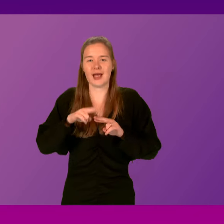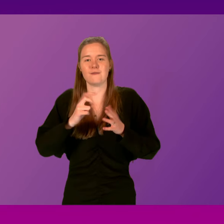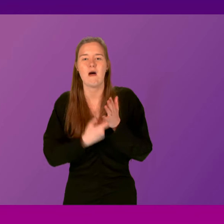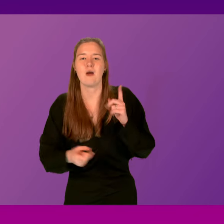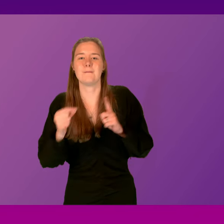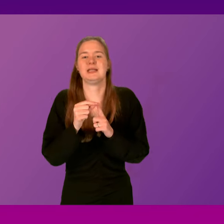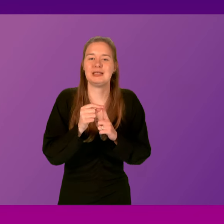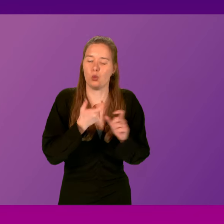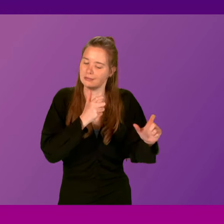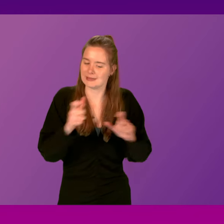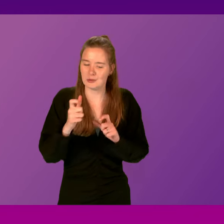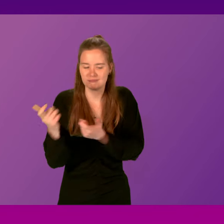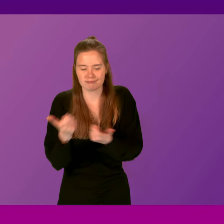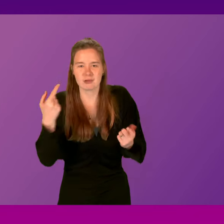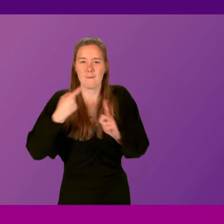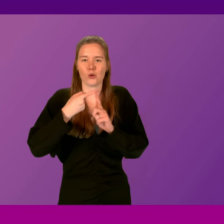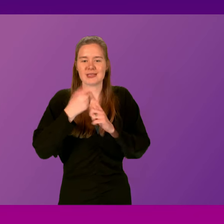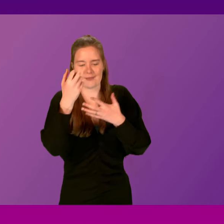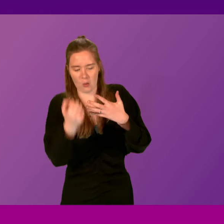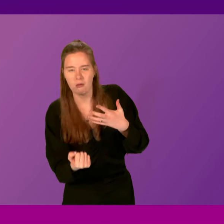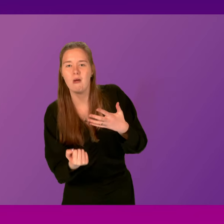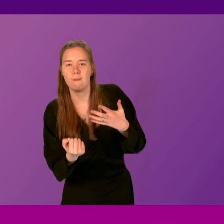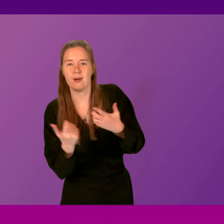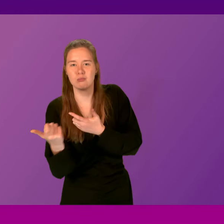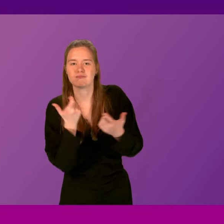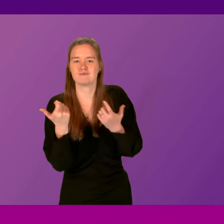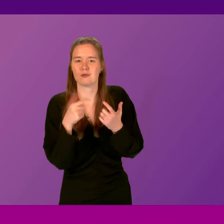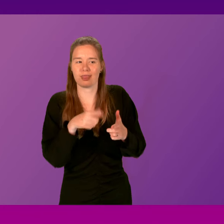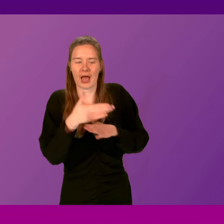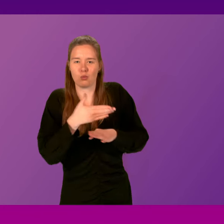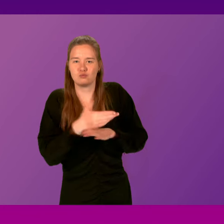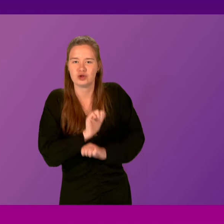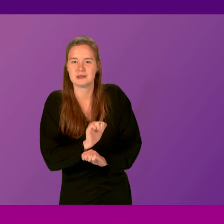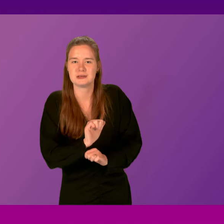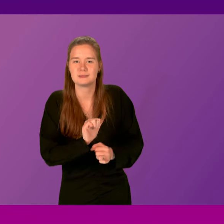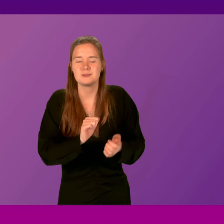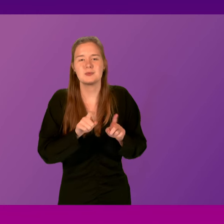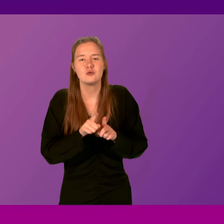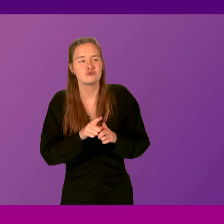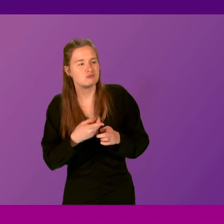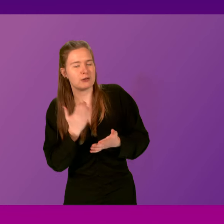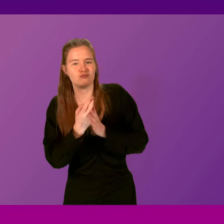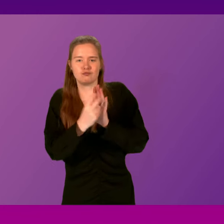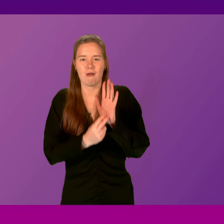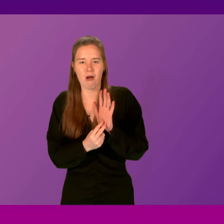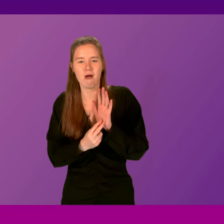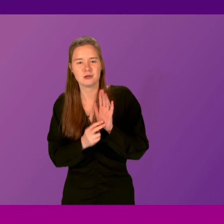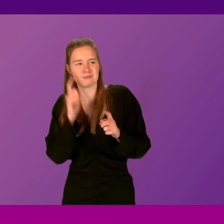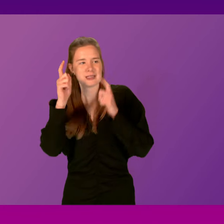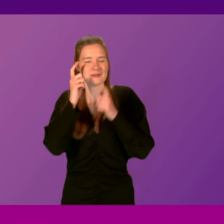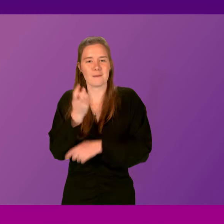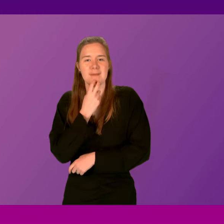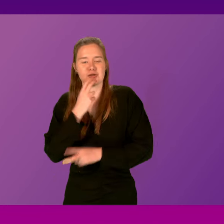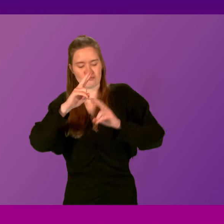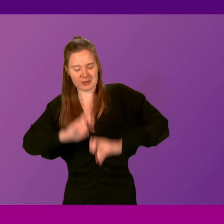will continue to look for a positive outcome for the Thursault operation in particular. The region has a track record in innovative battery